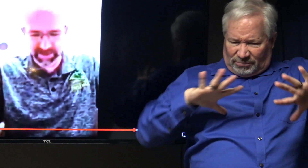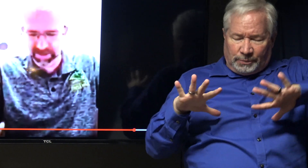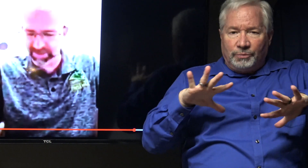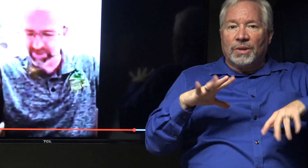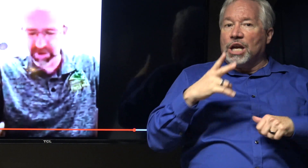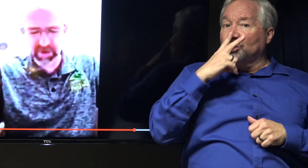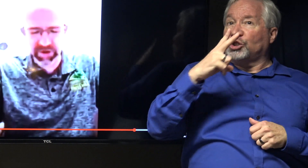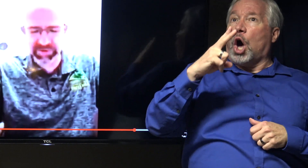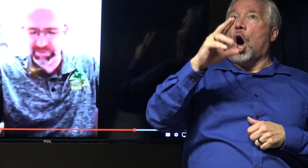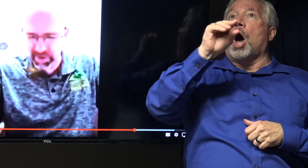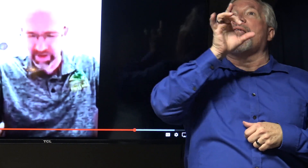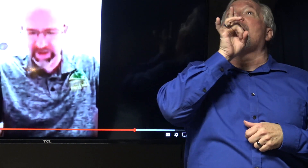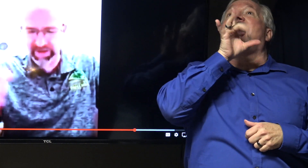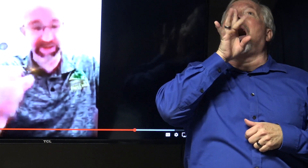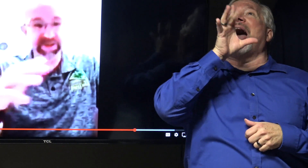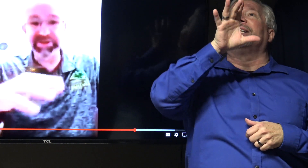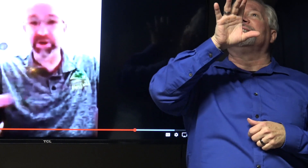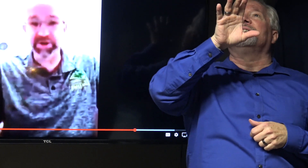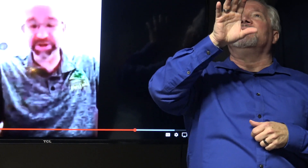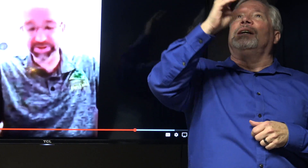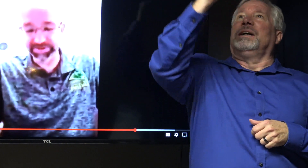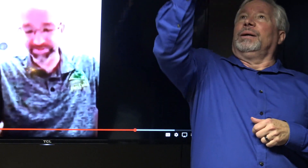sky a big light, very large, bright light and then darkness.